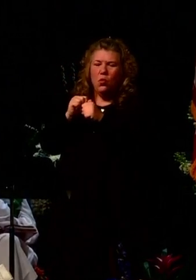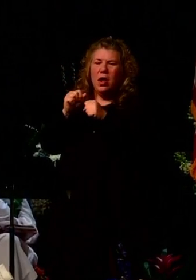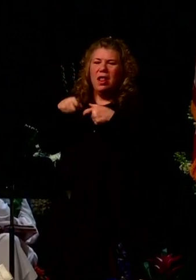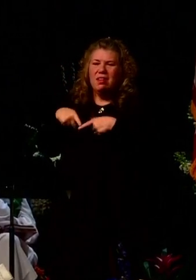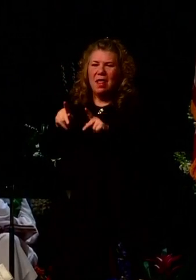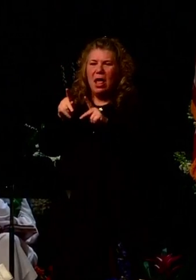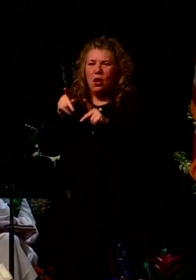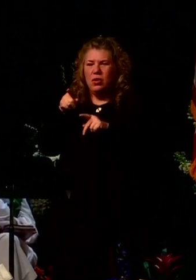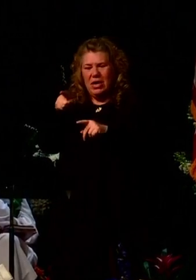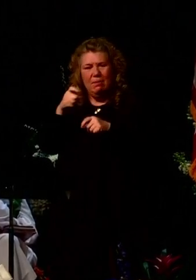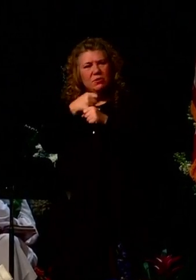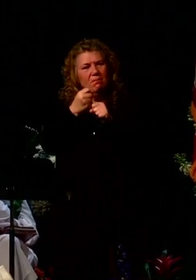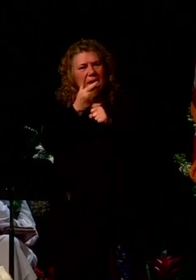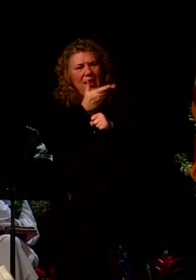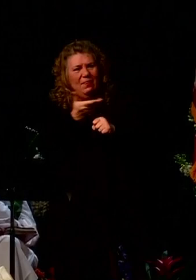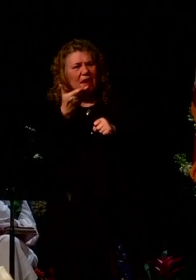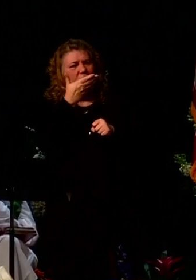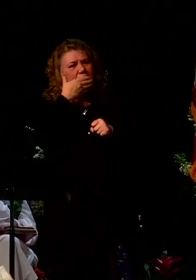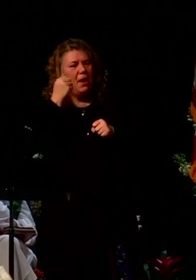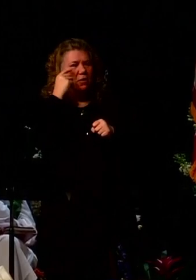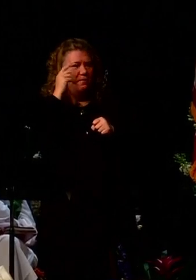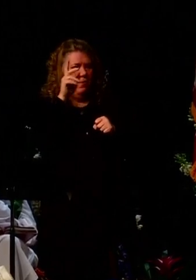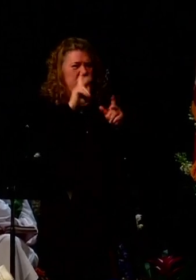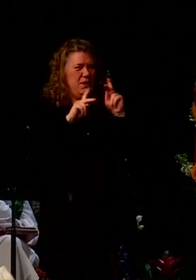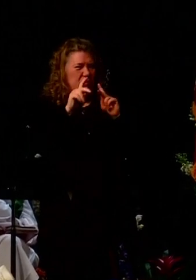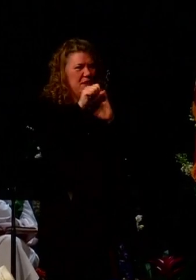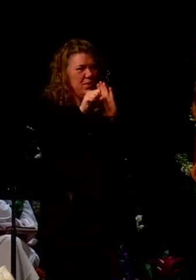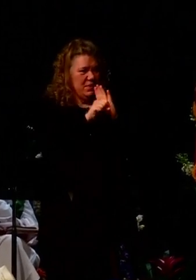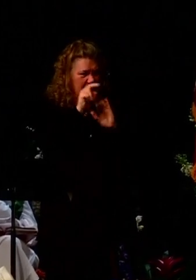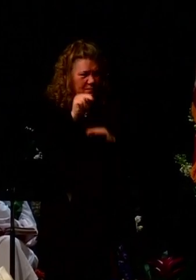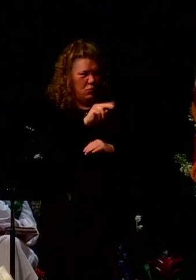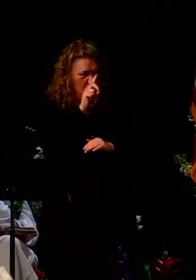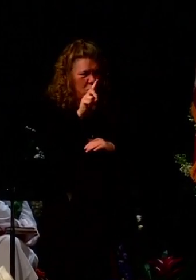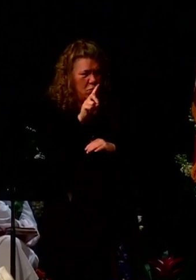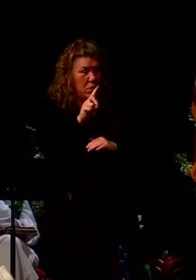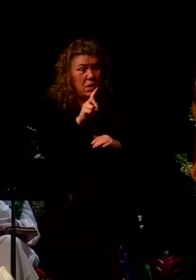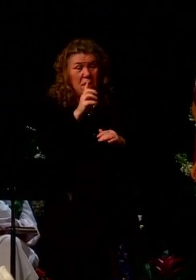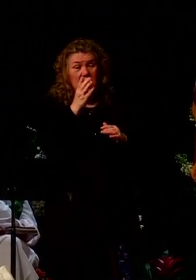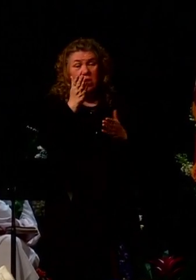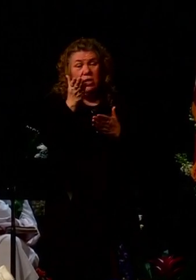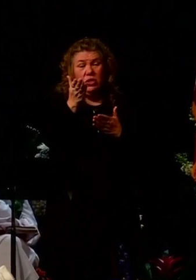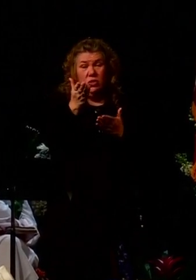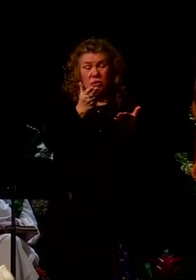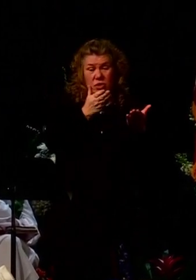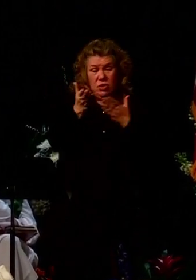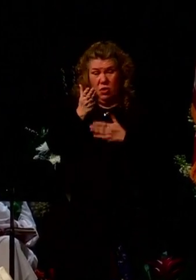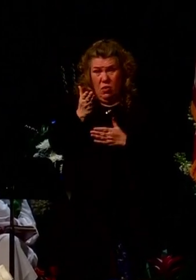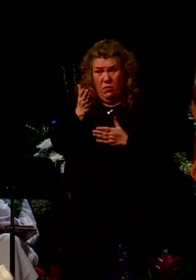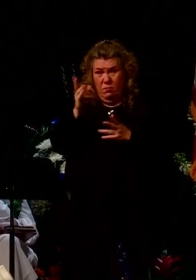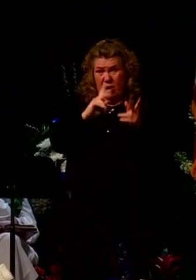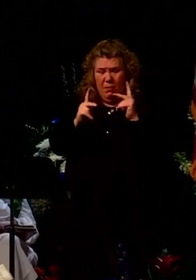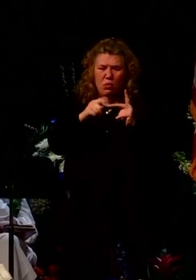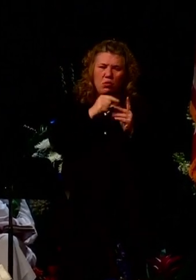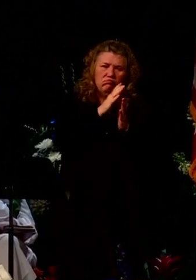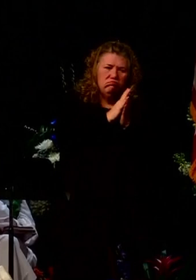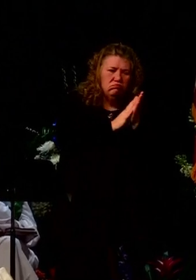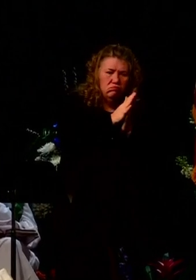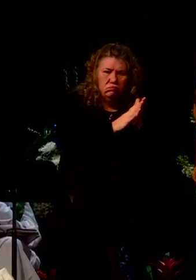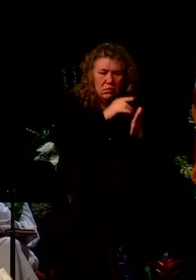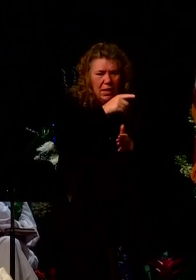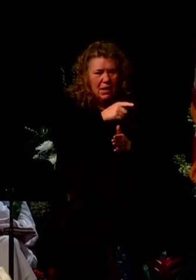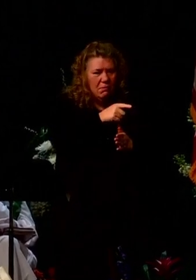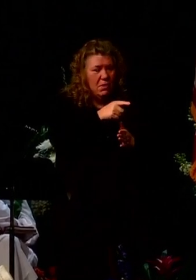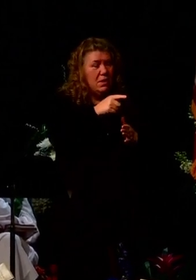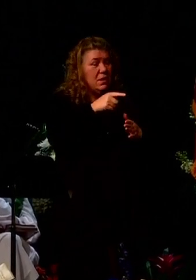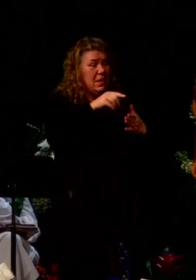make things better for people in the state of North Dakota. To be of service seemed to be a driving force, whether it be on the big stage